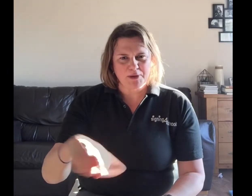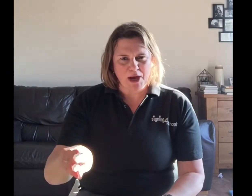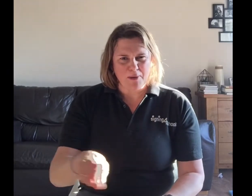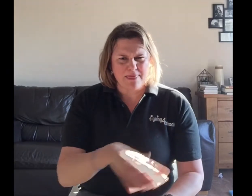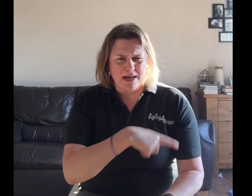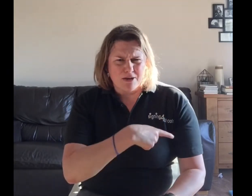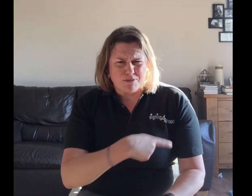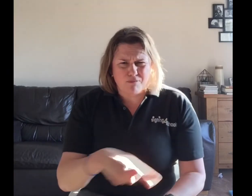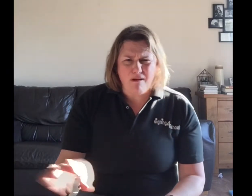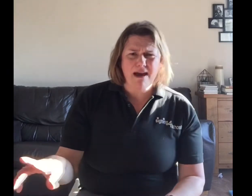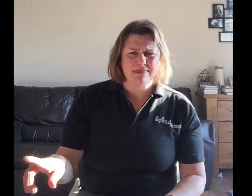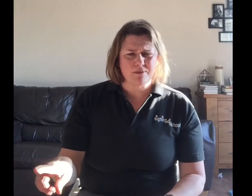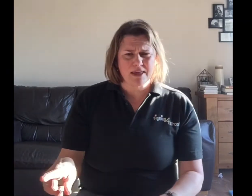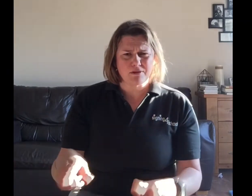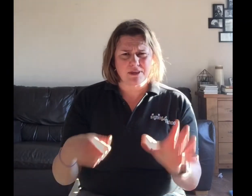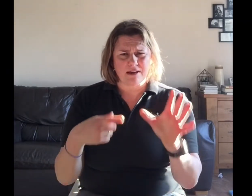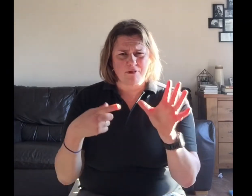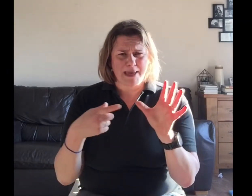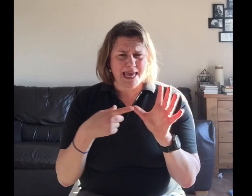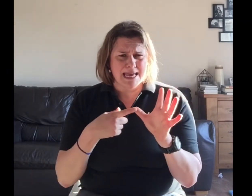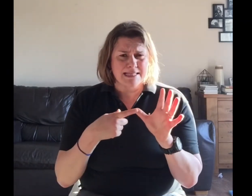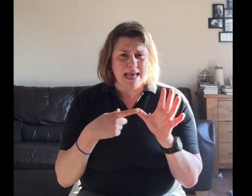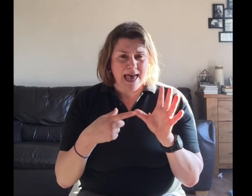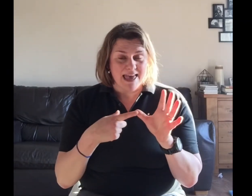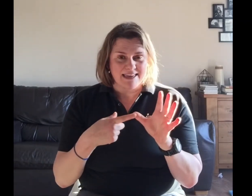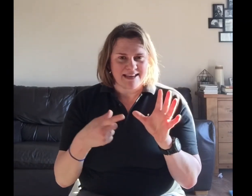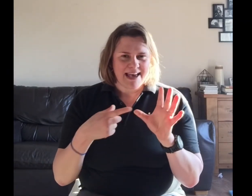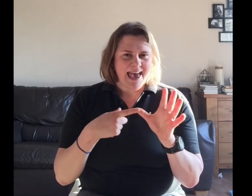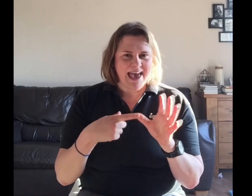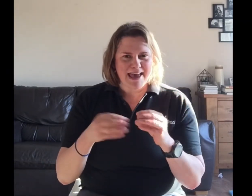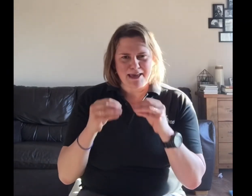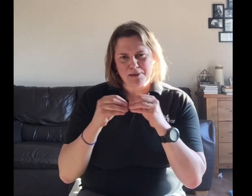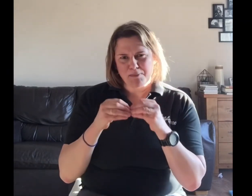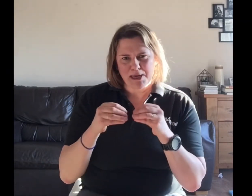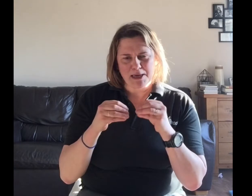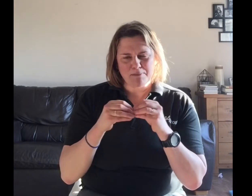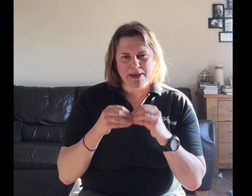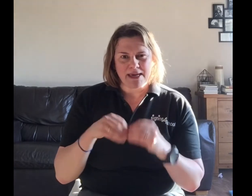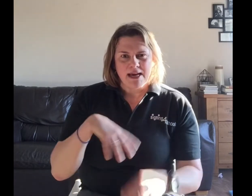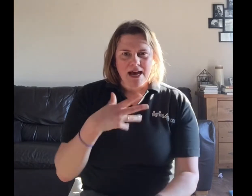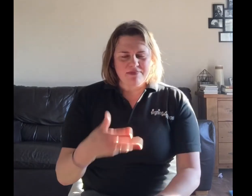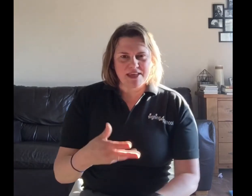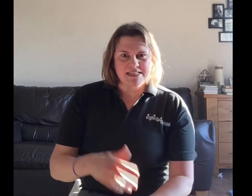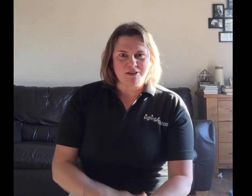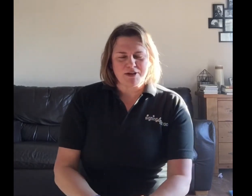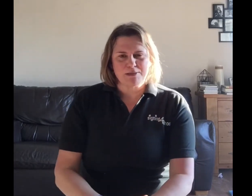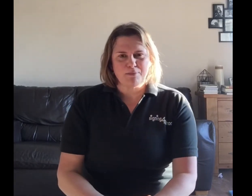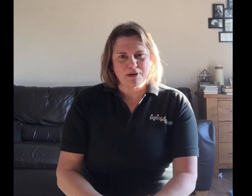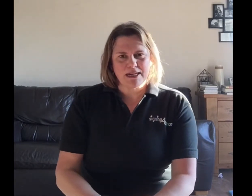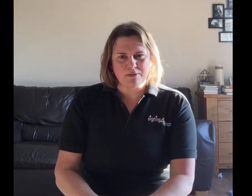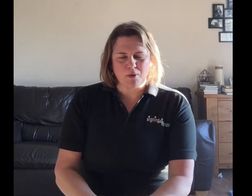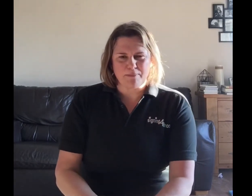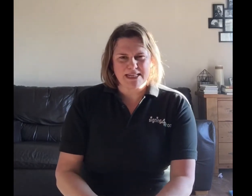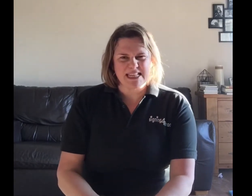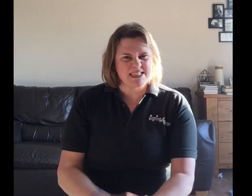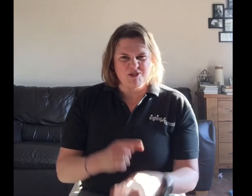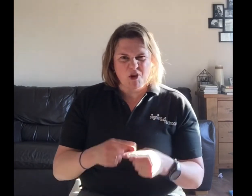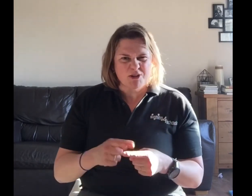Go. And then it goes right the way through the alphabet. Here's A, A, B, B. And this song is a brilliant one because it's not too